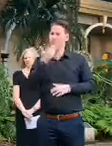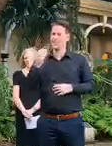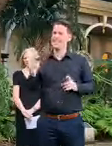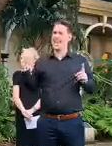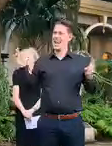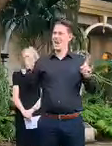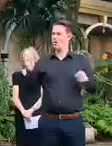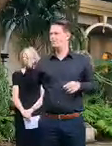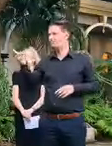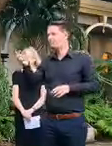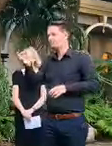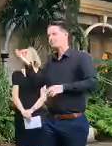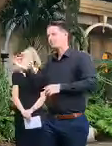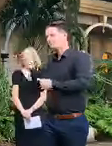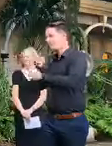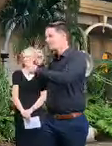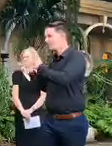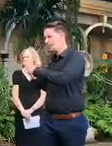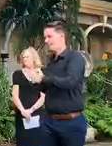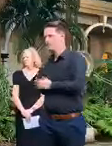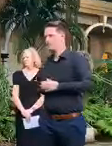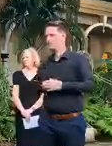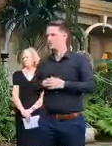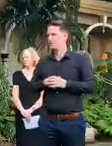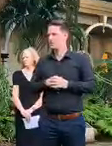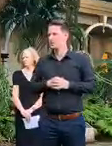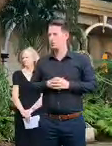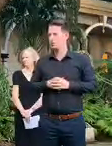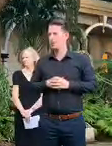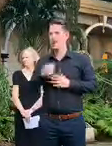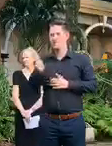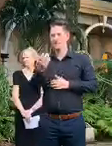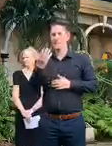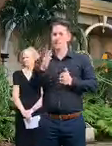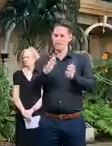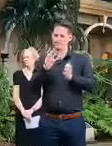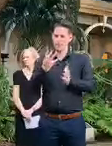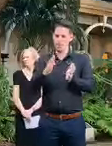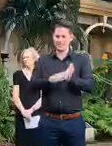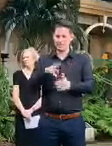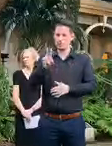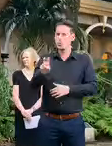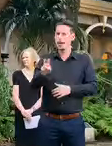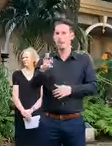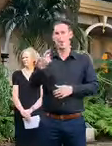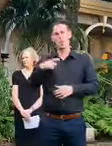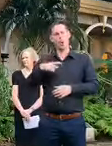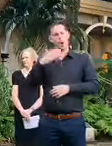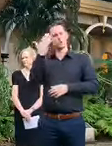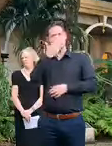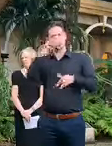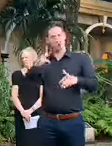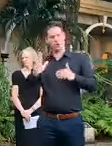schools are